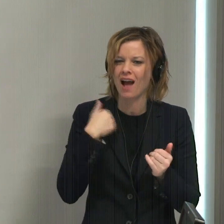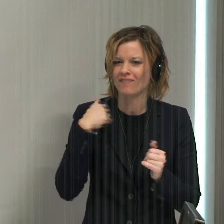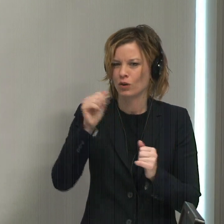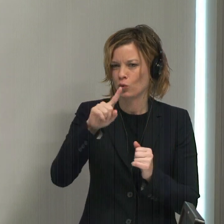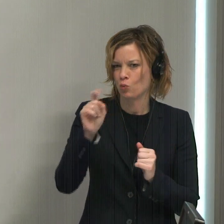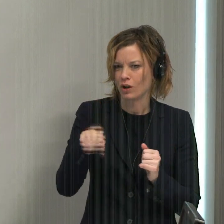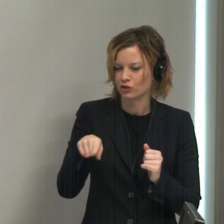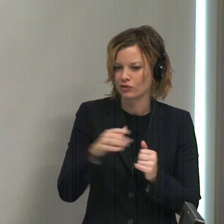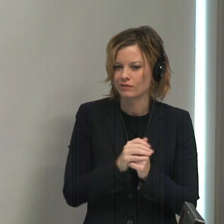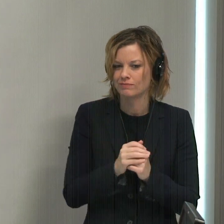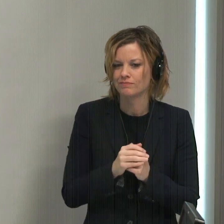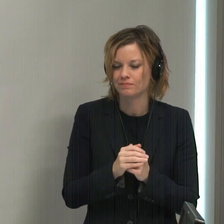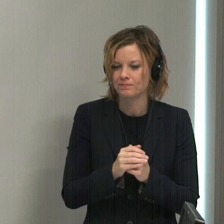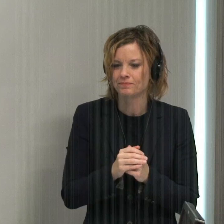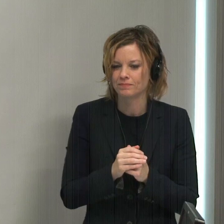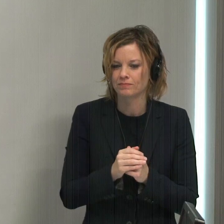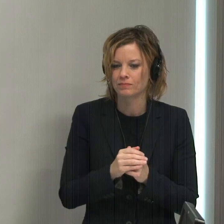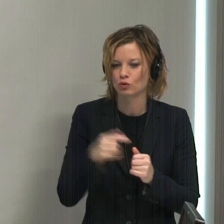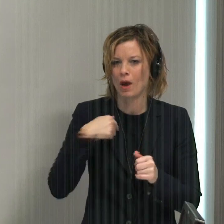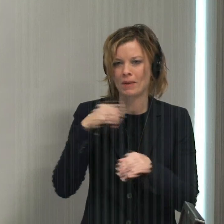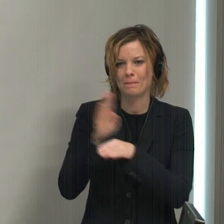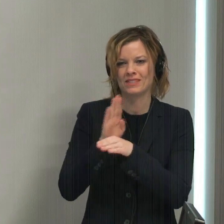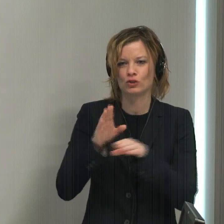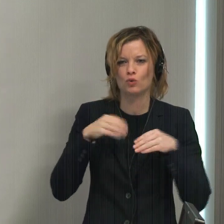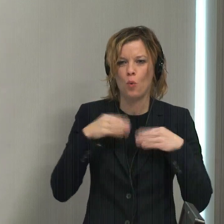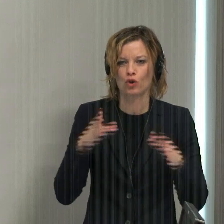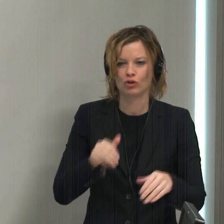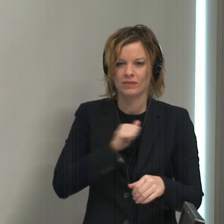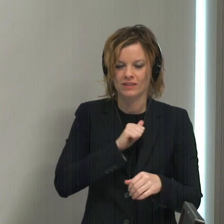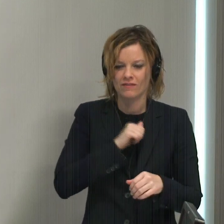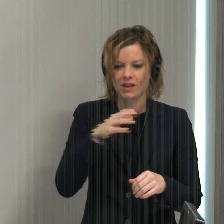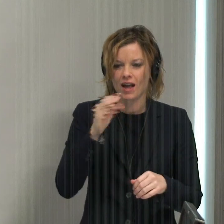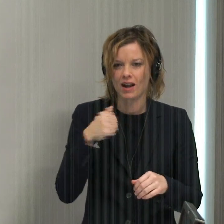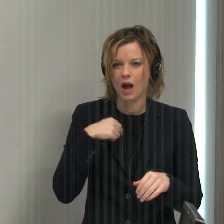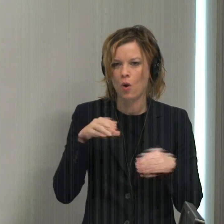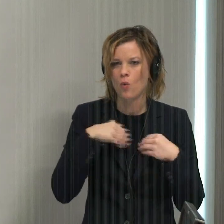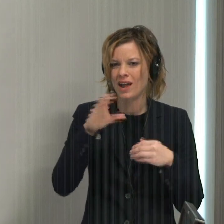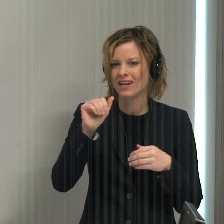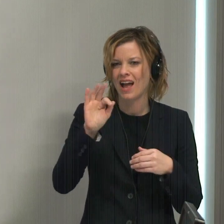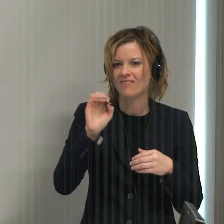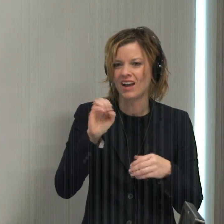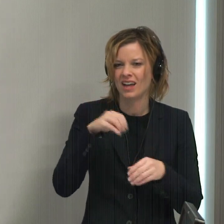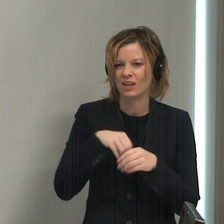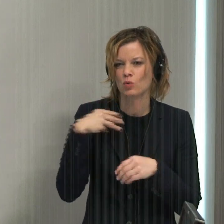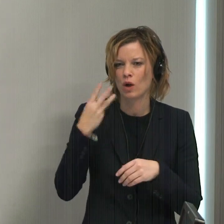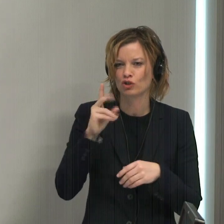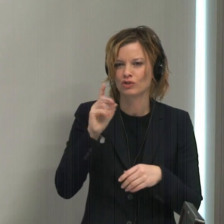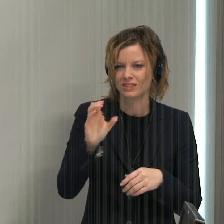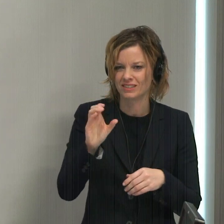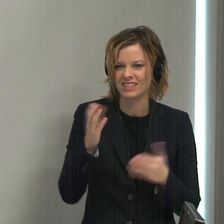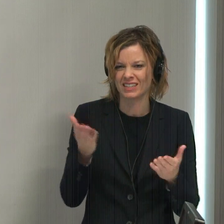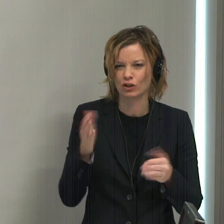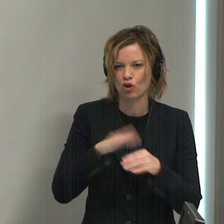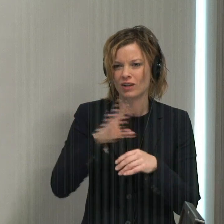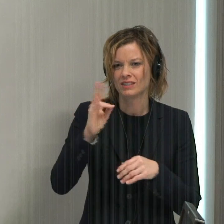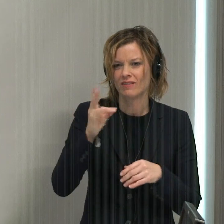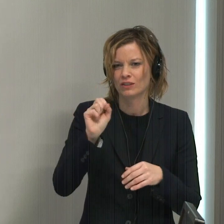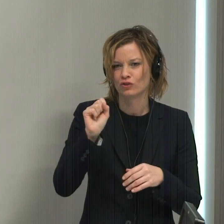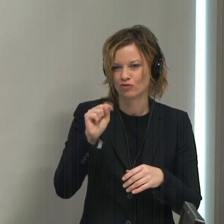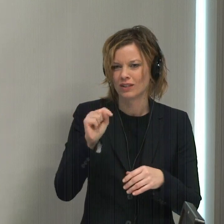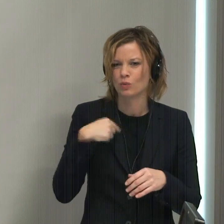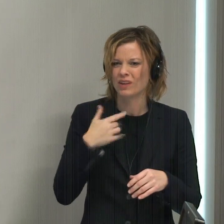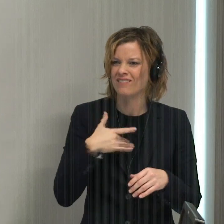question, which is I'm a business owner, and I own a cafe in Washington, D.C. here on 7th Street.